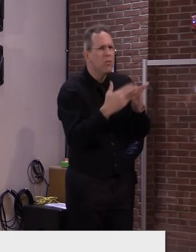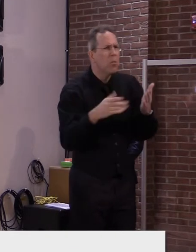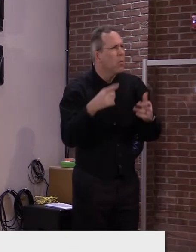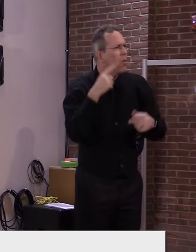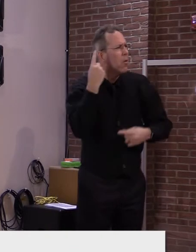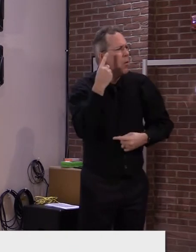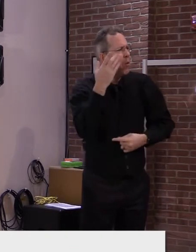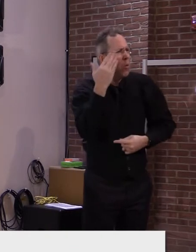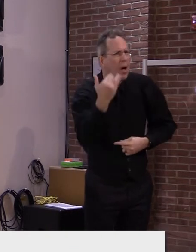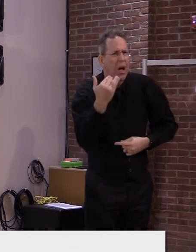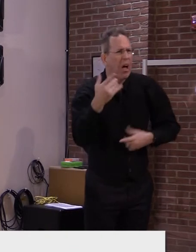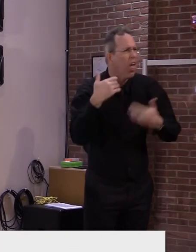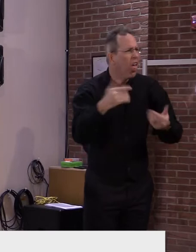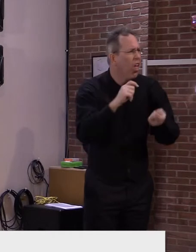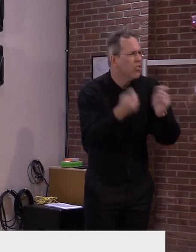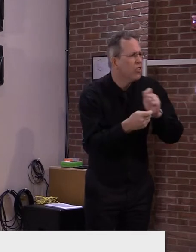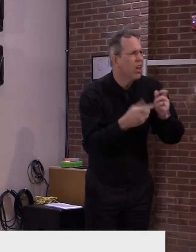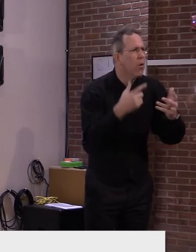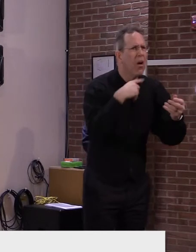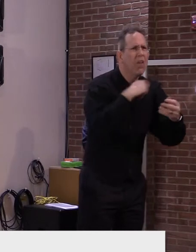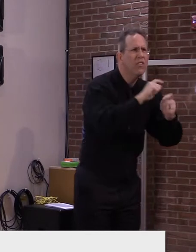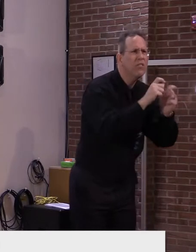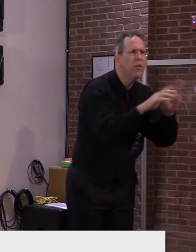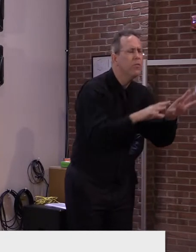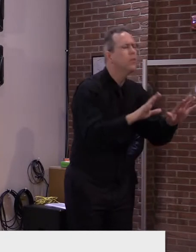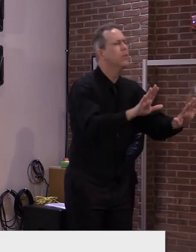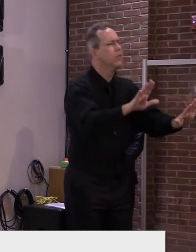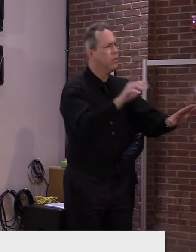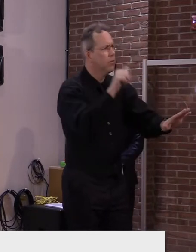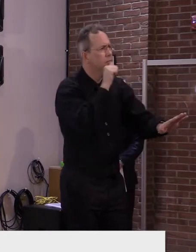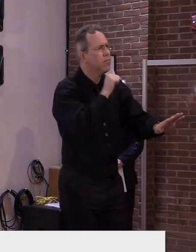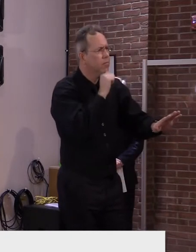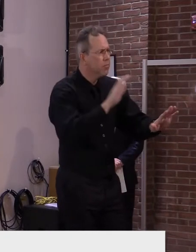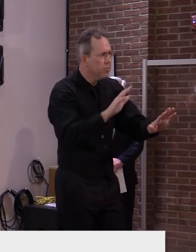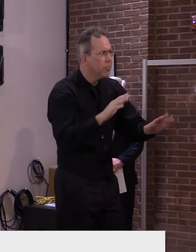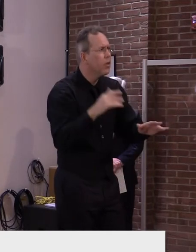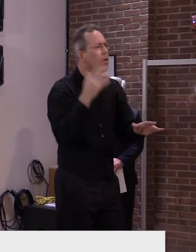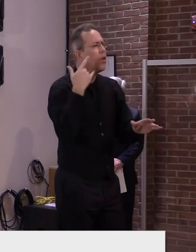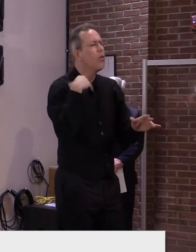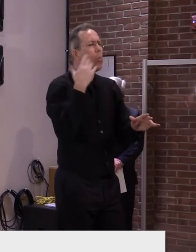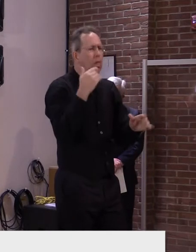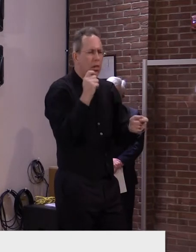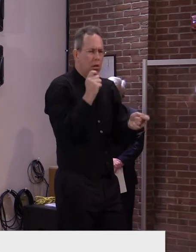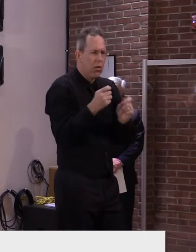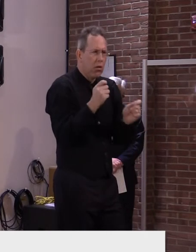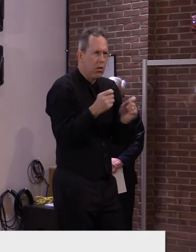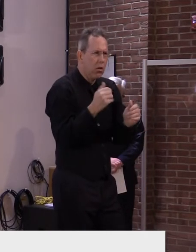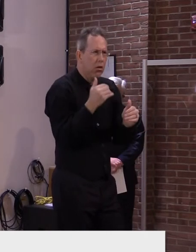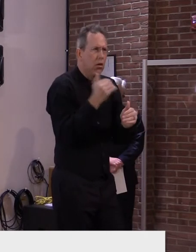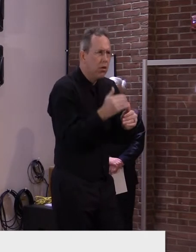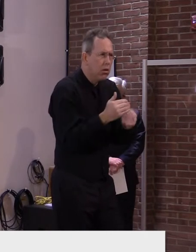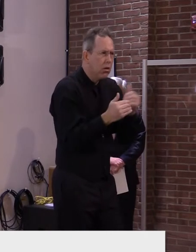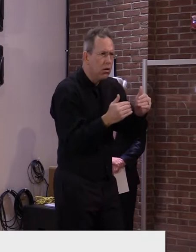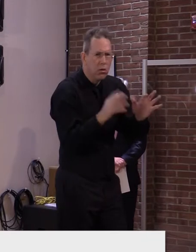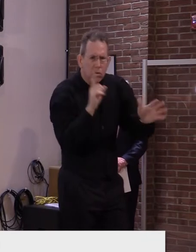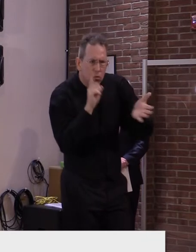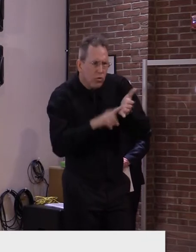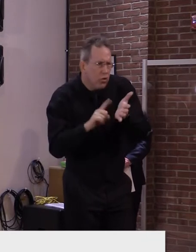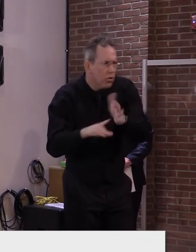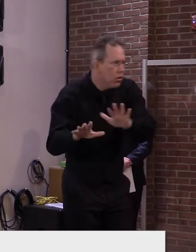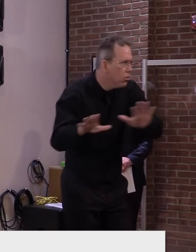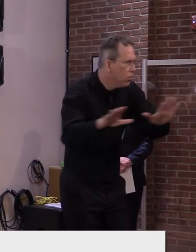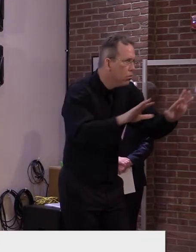But the fact is, every step we make comes with questions. And we're taking it one step at a time to